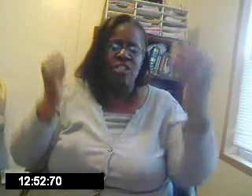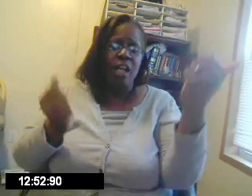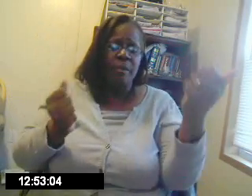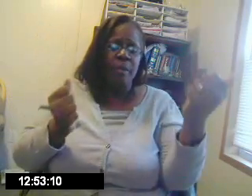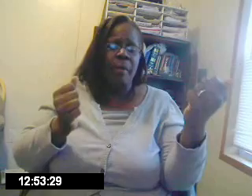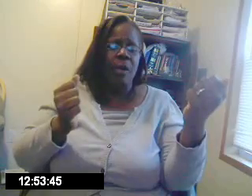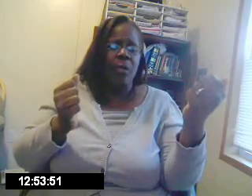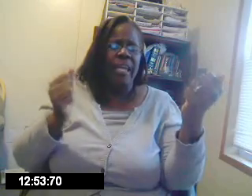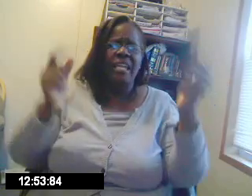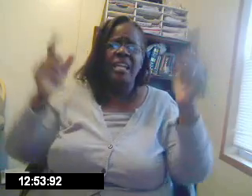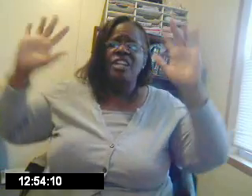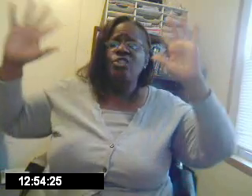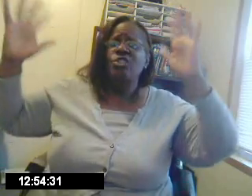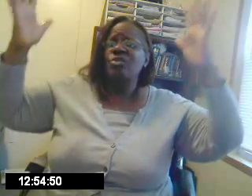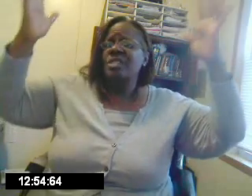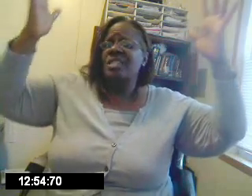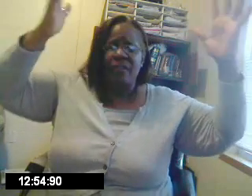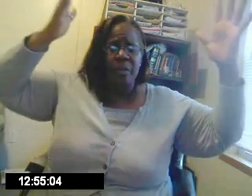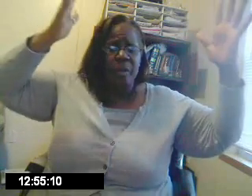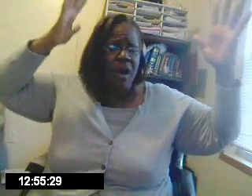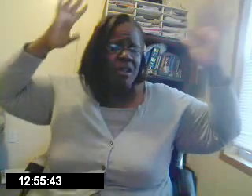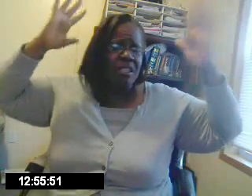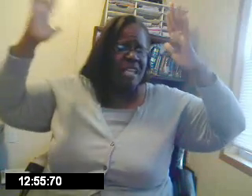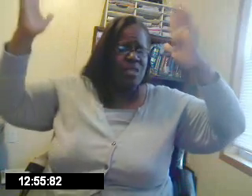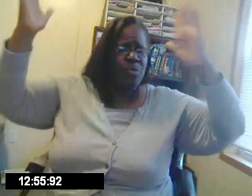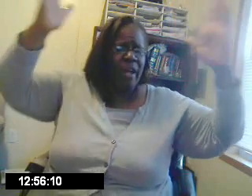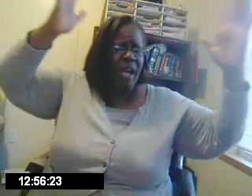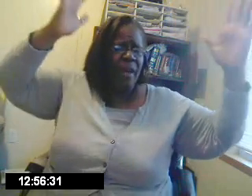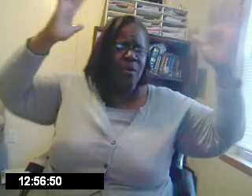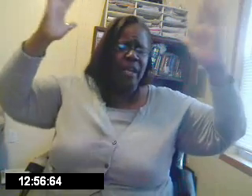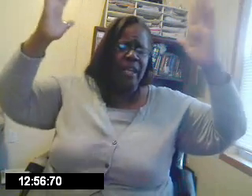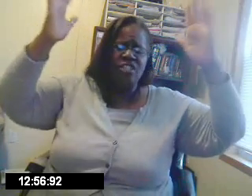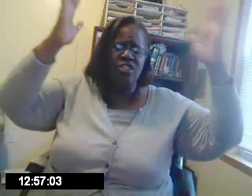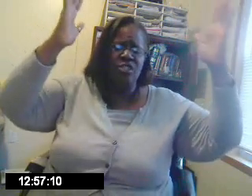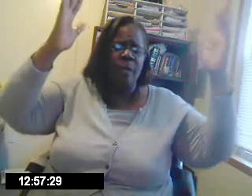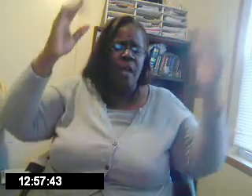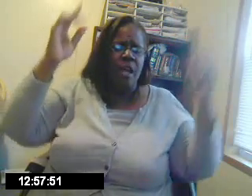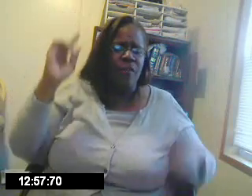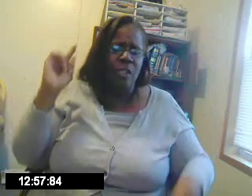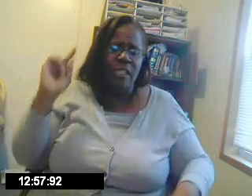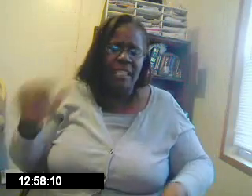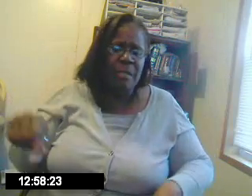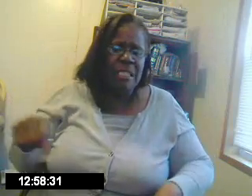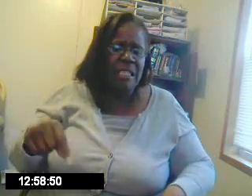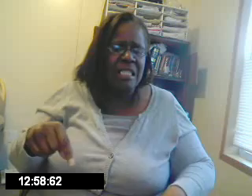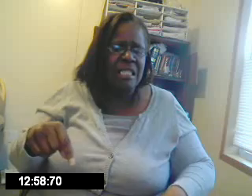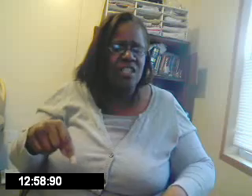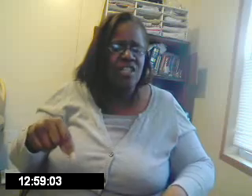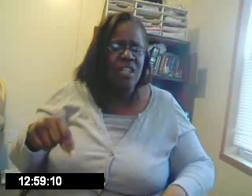starting me on my way, you could do the deaf applause, that's why I praise you, for letting me see the sunshine,